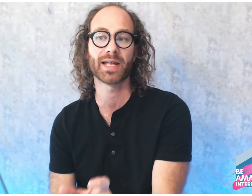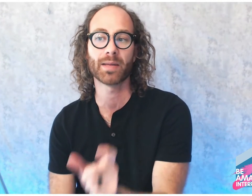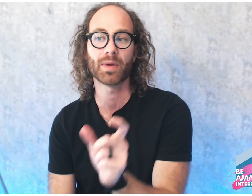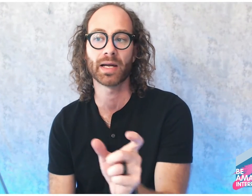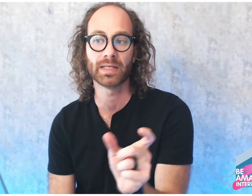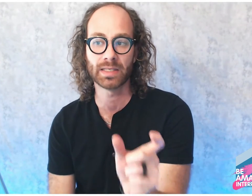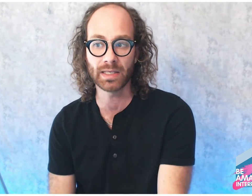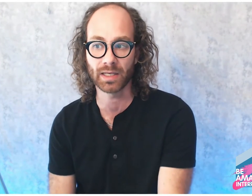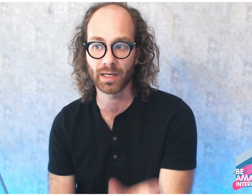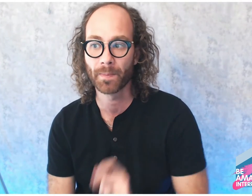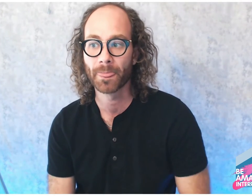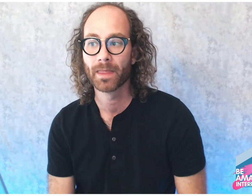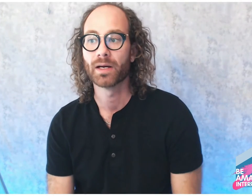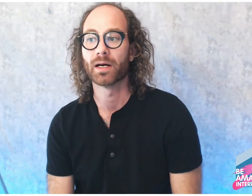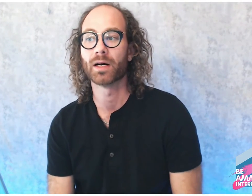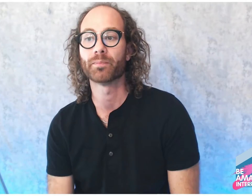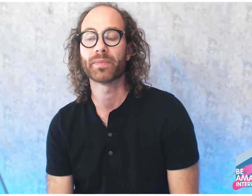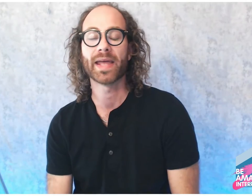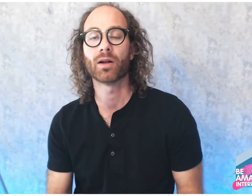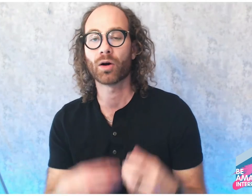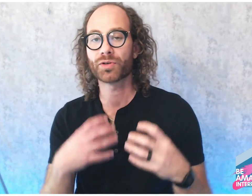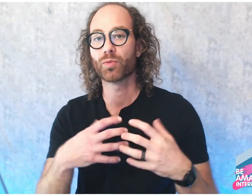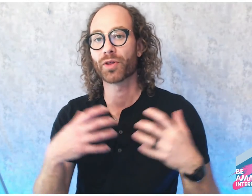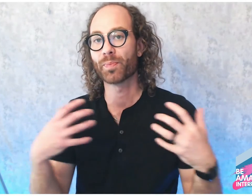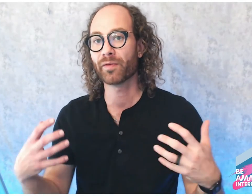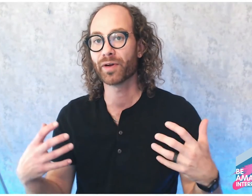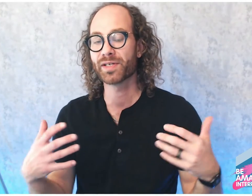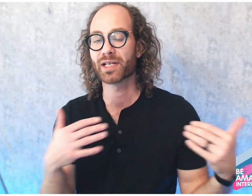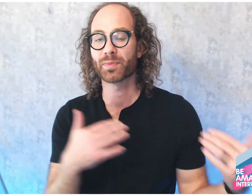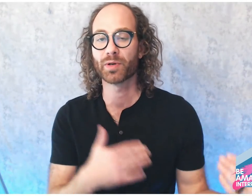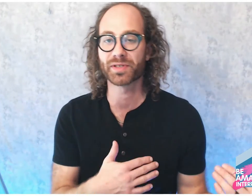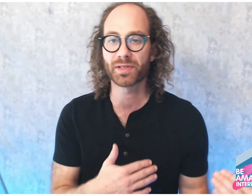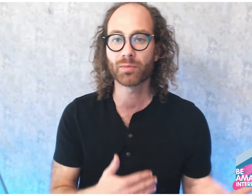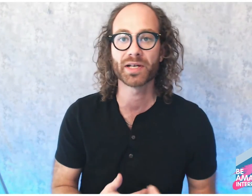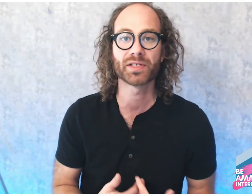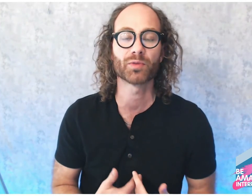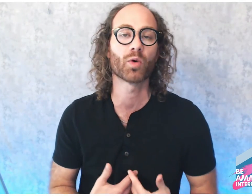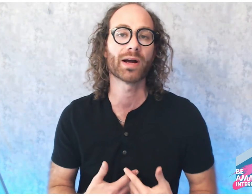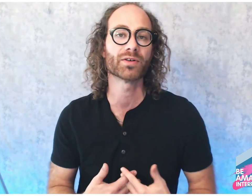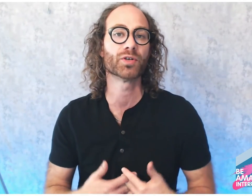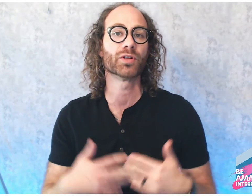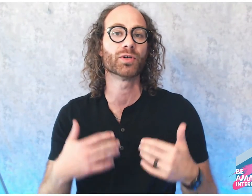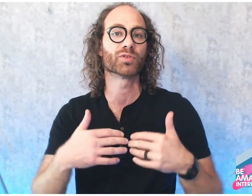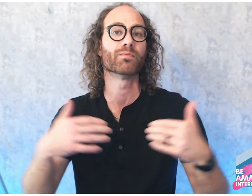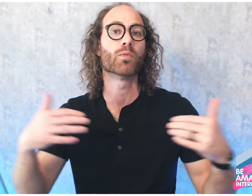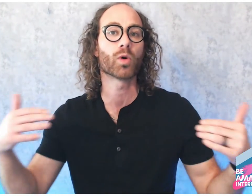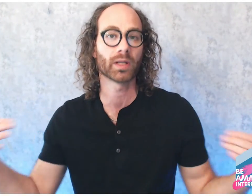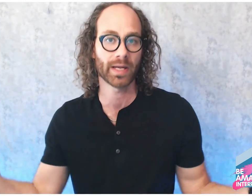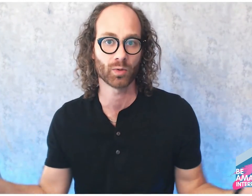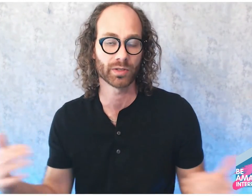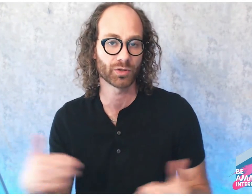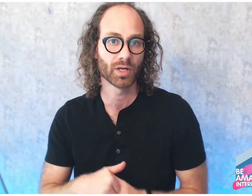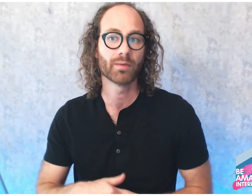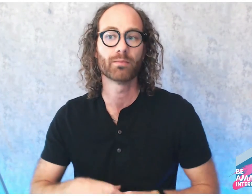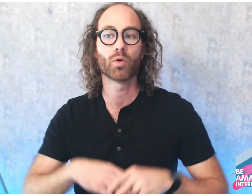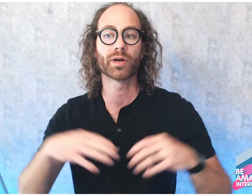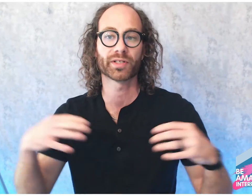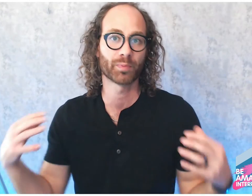idea. And it also, with paraphrasing as opposed to summarizing, requires you to use more language, more expression.